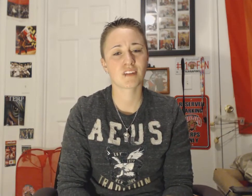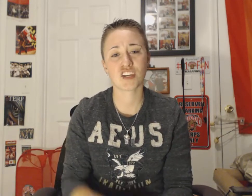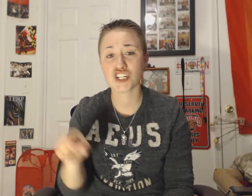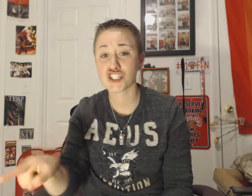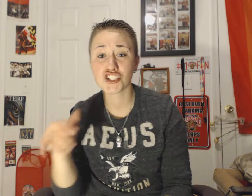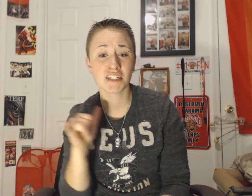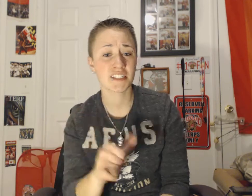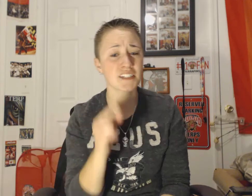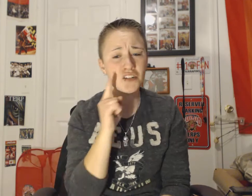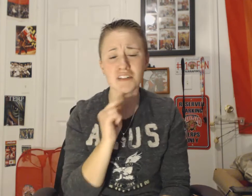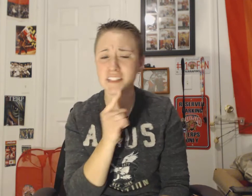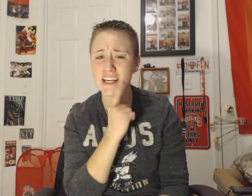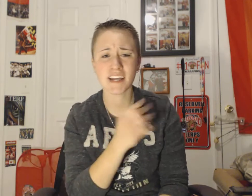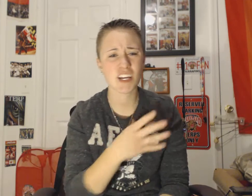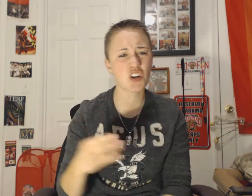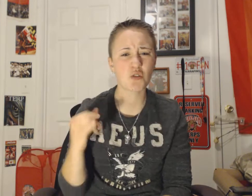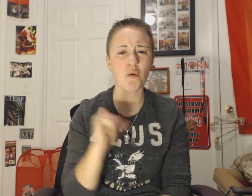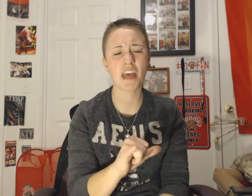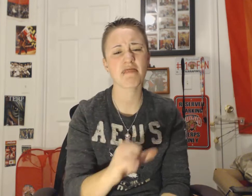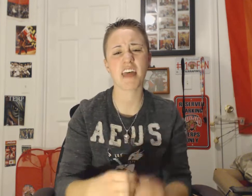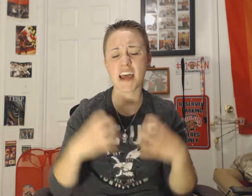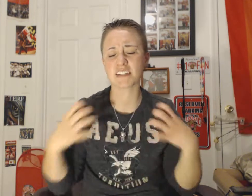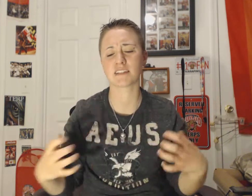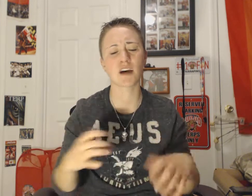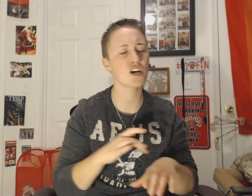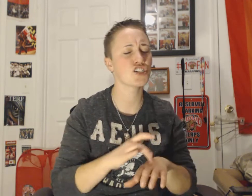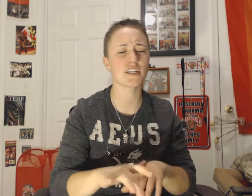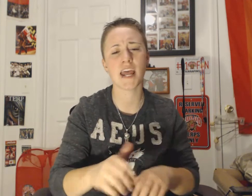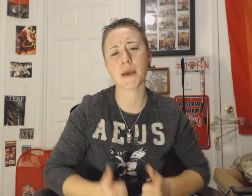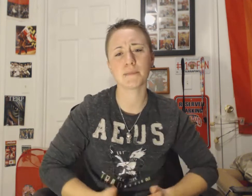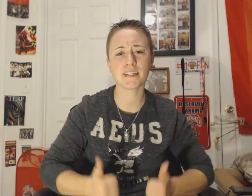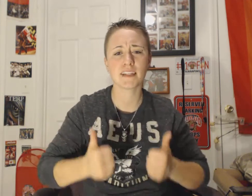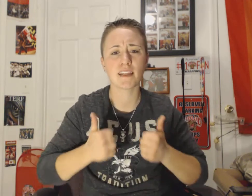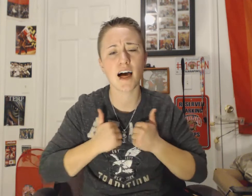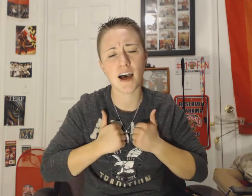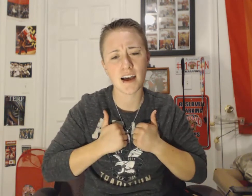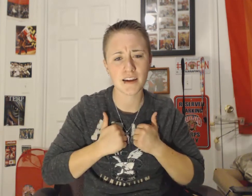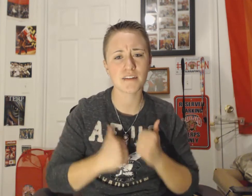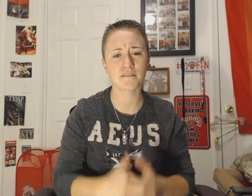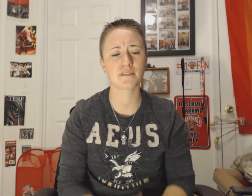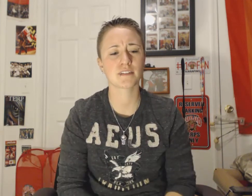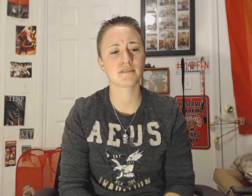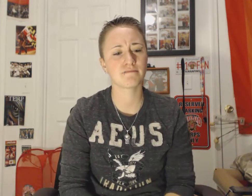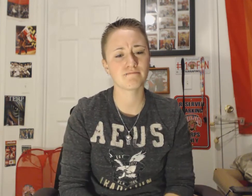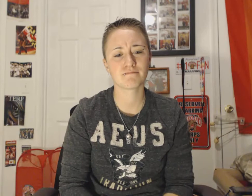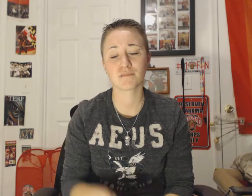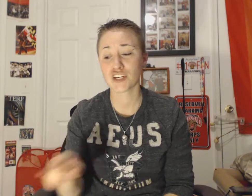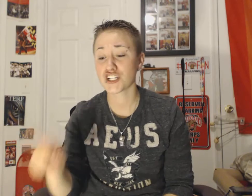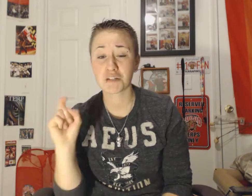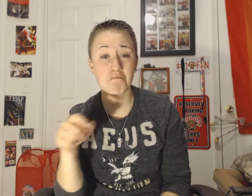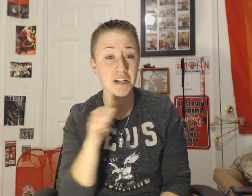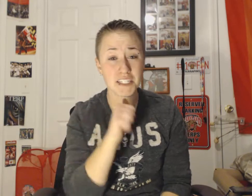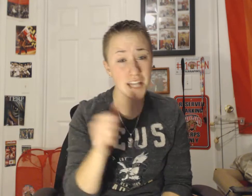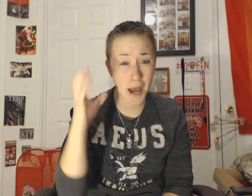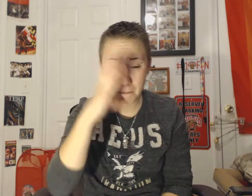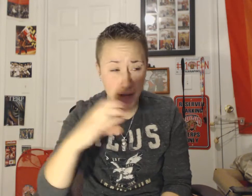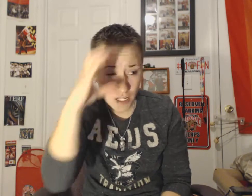She's still single and that's such an empty life She must not be